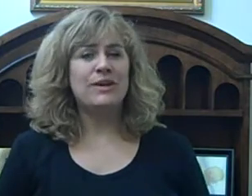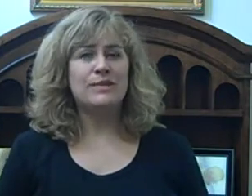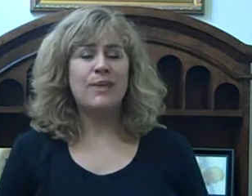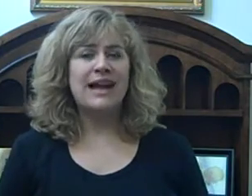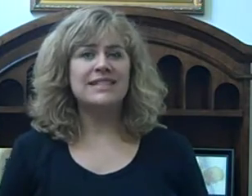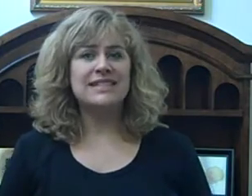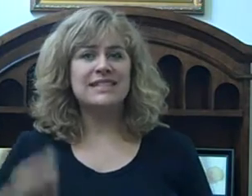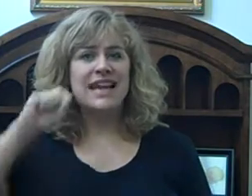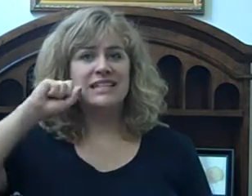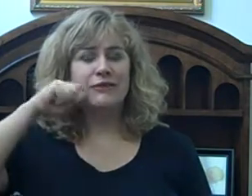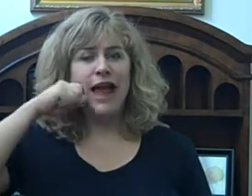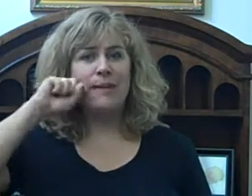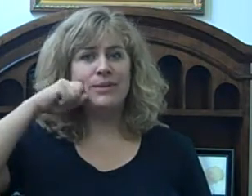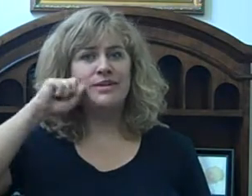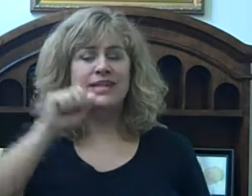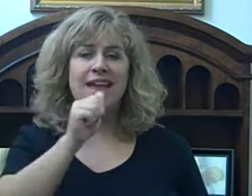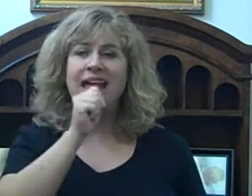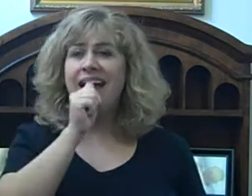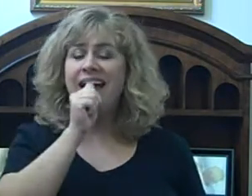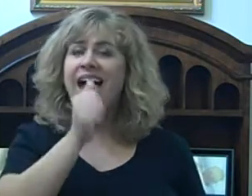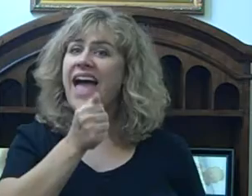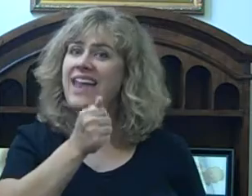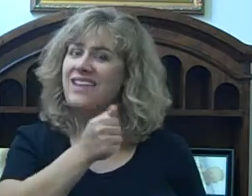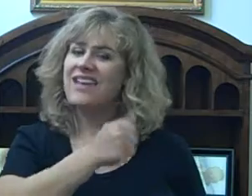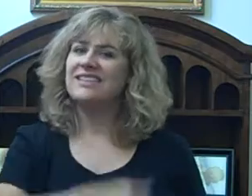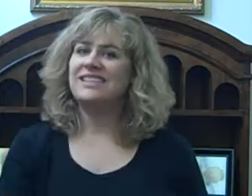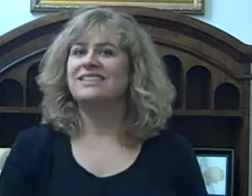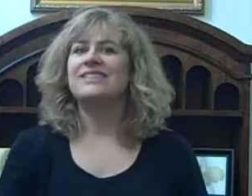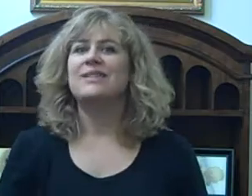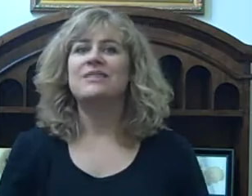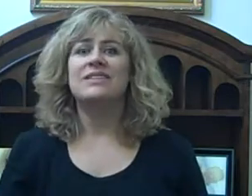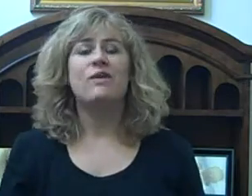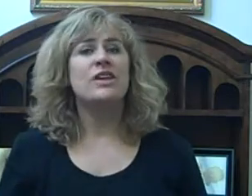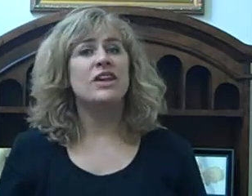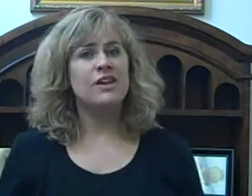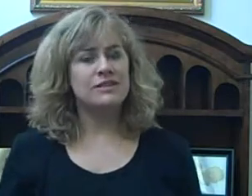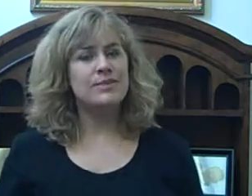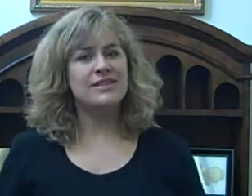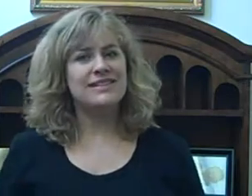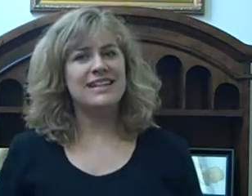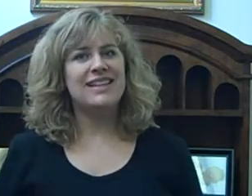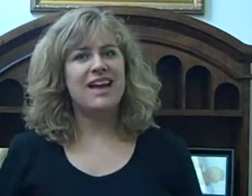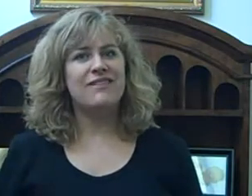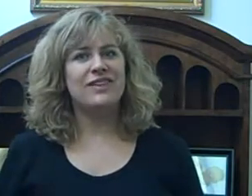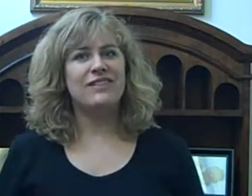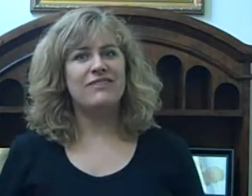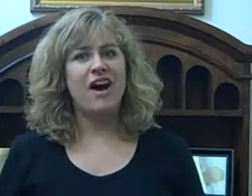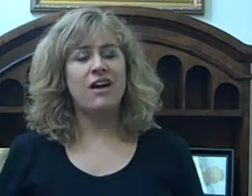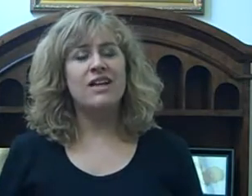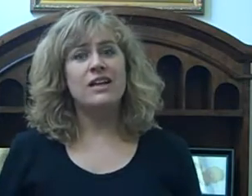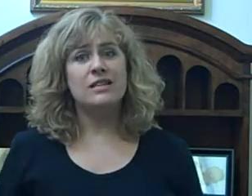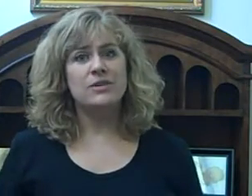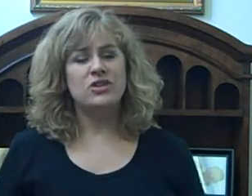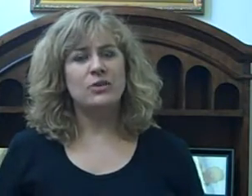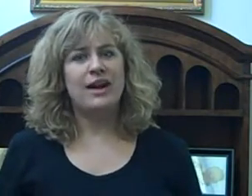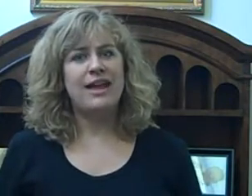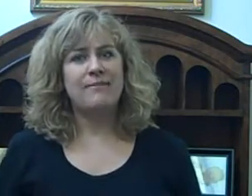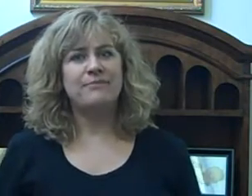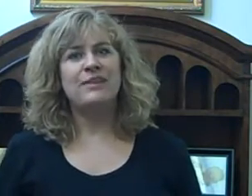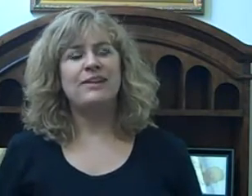great one to practice the signs for apples and nuts, something that we typically see a lot of in the fall, especially where I am,